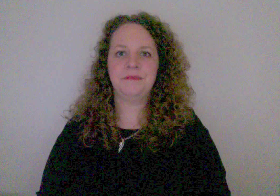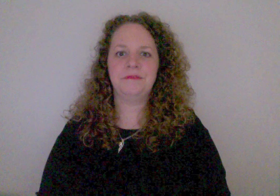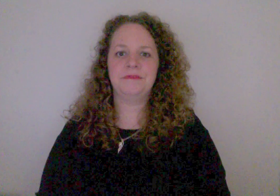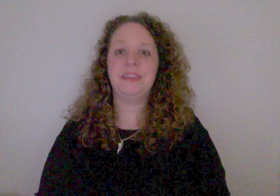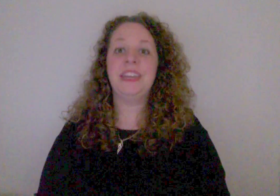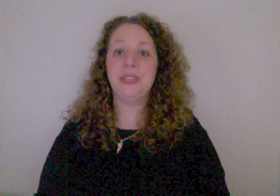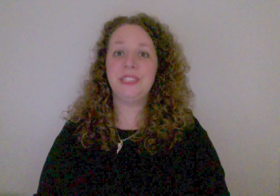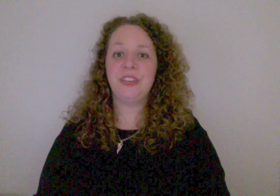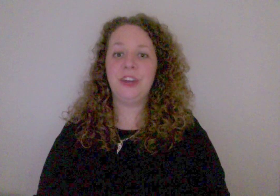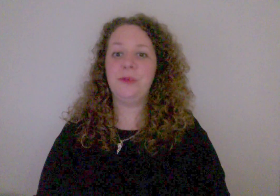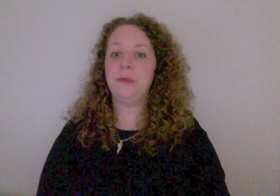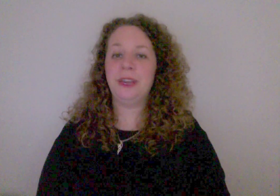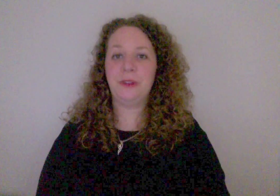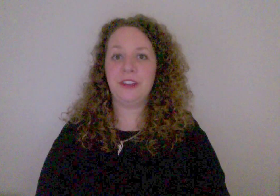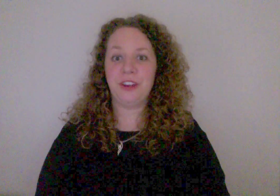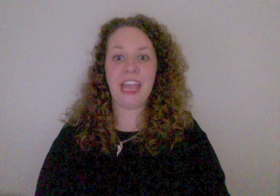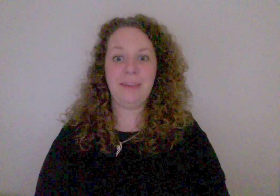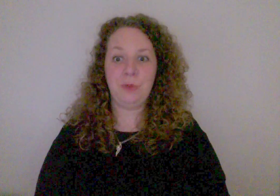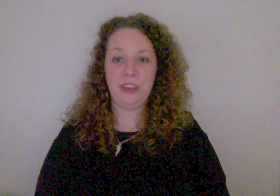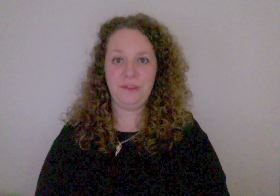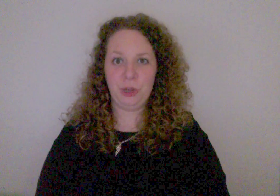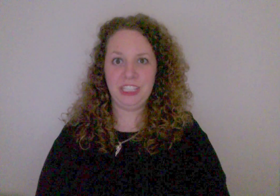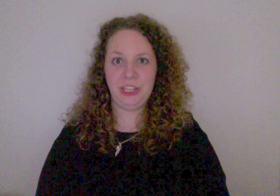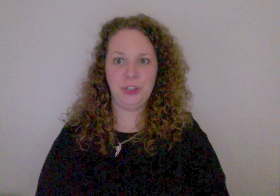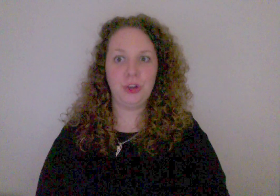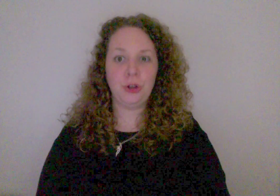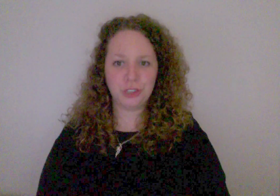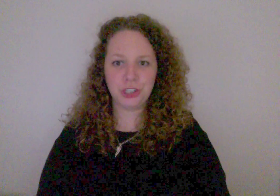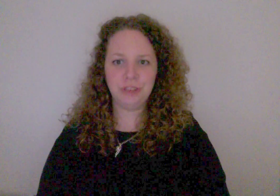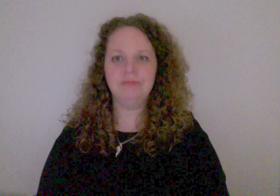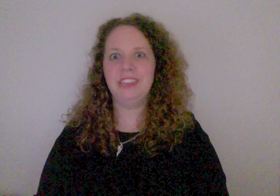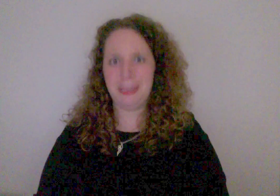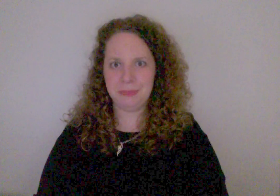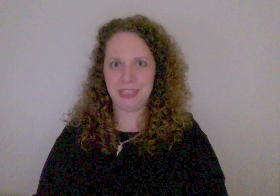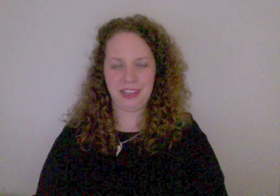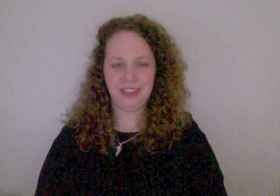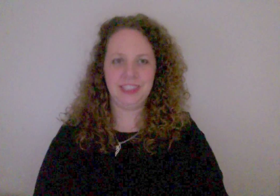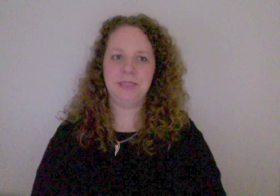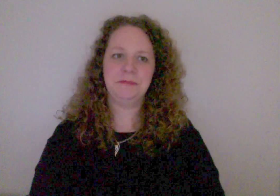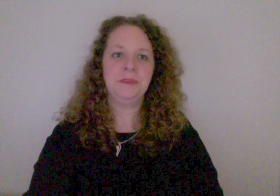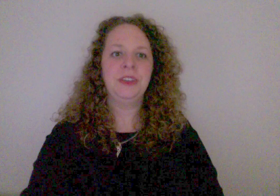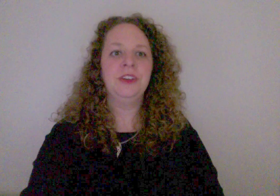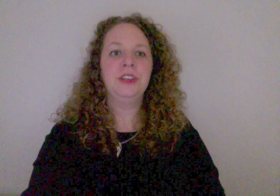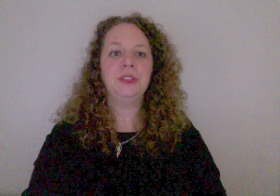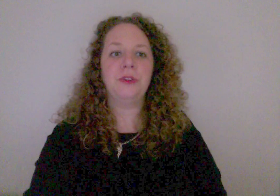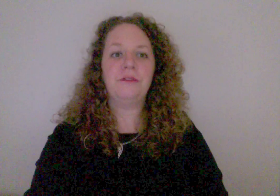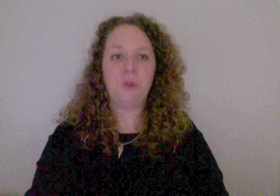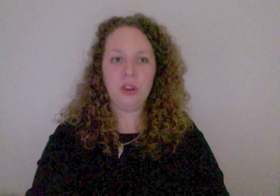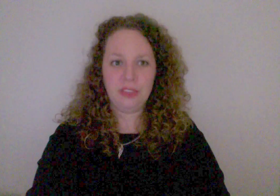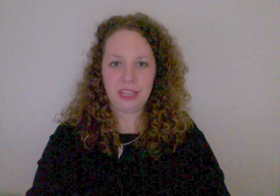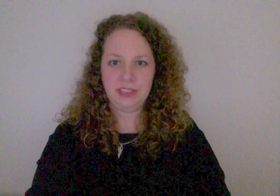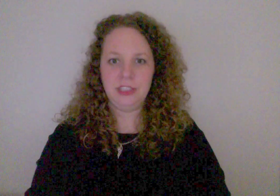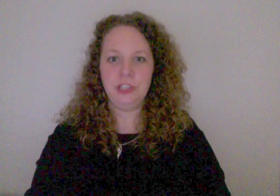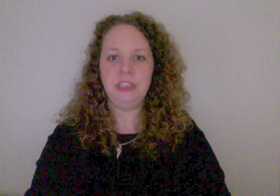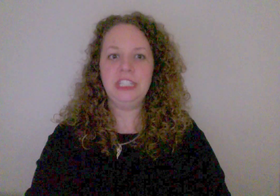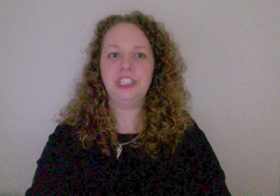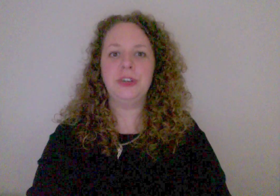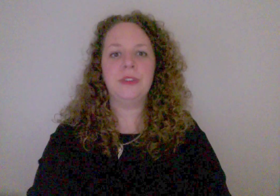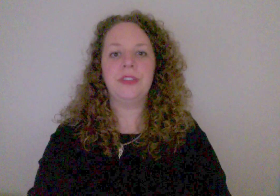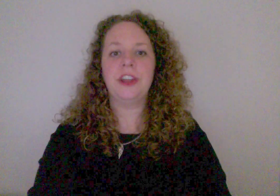In this video, we'll be going over 8.14 culture name signs. For this, you need to know that there